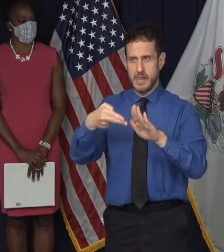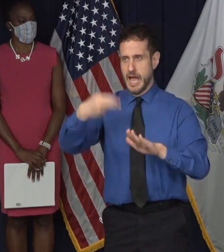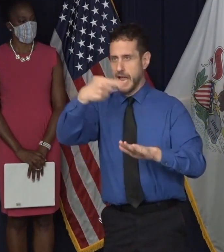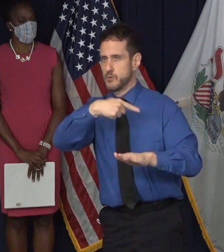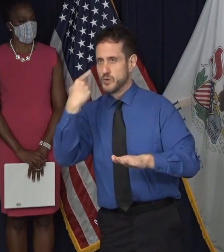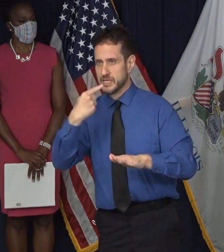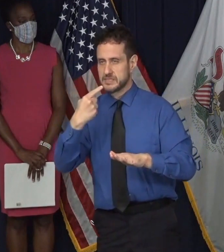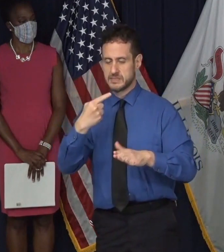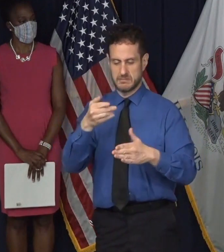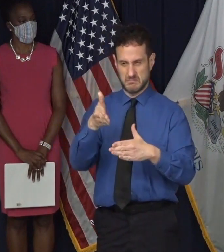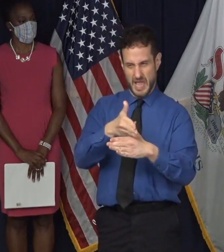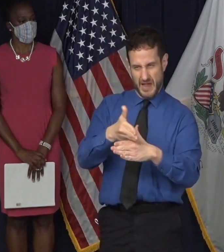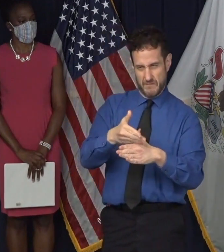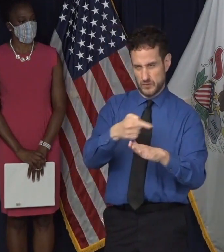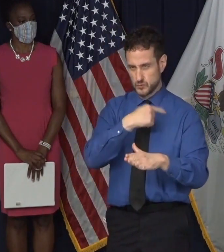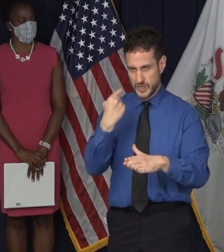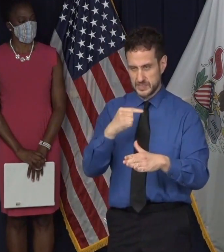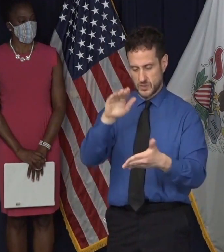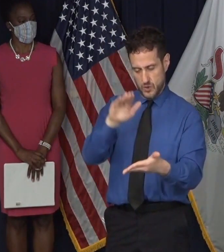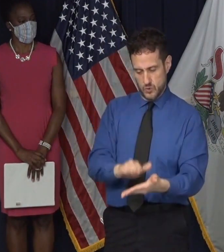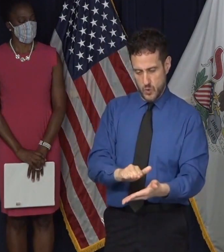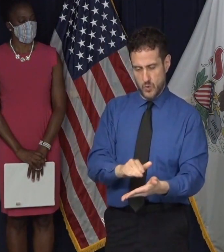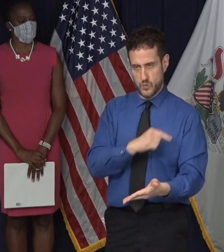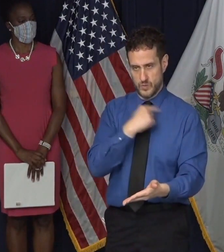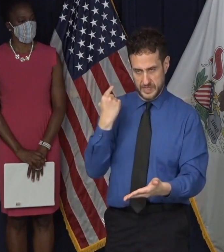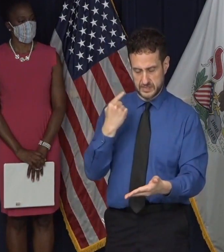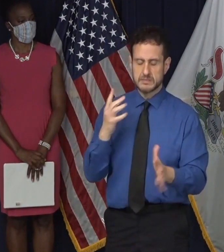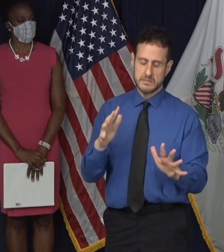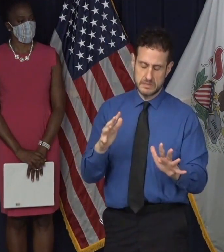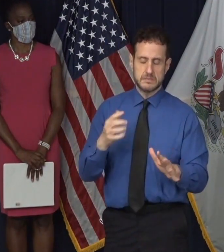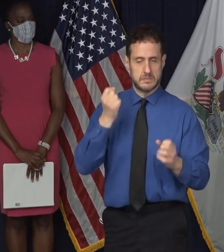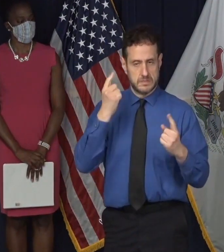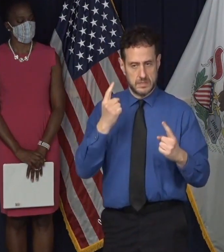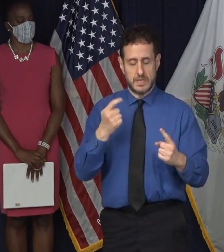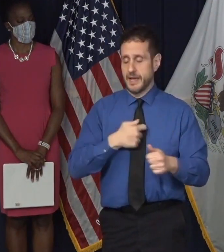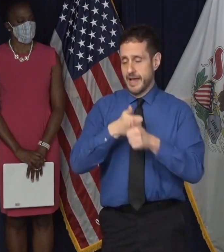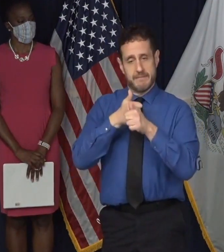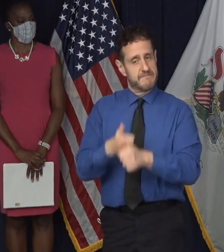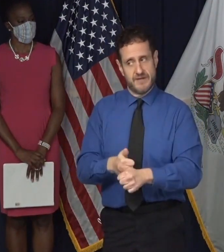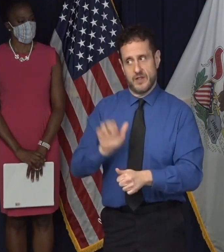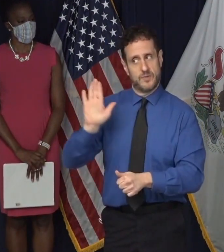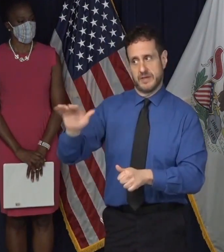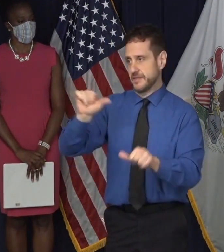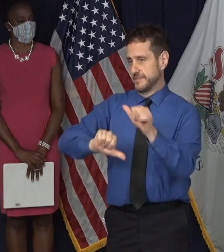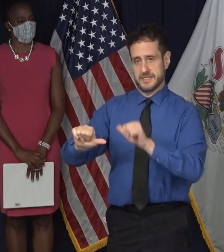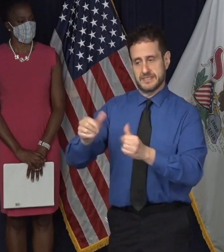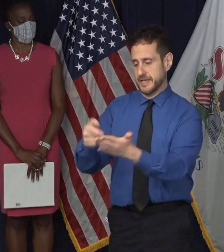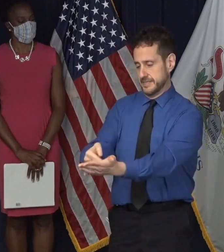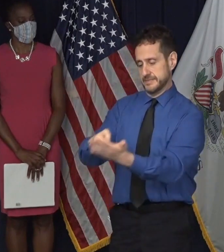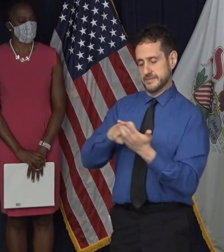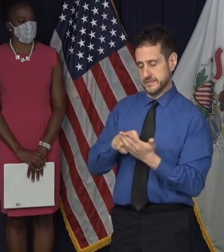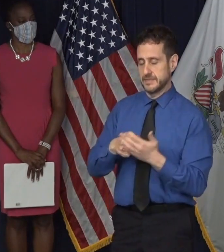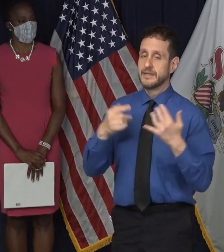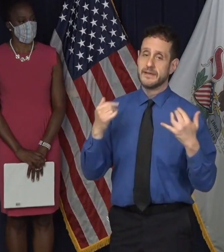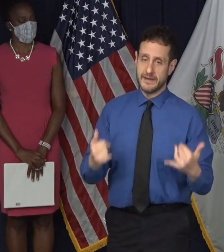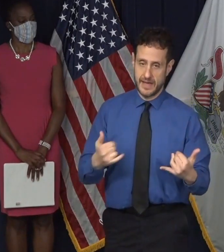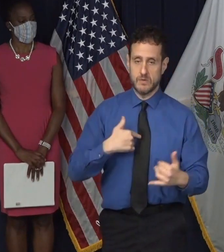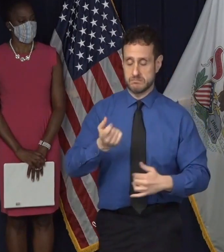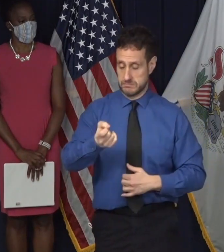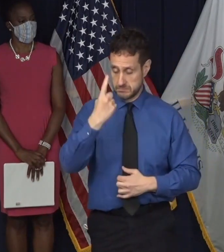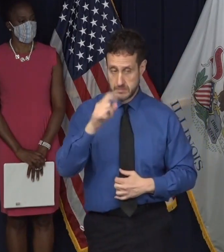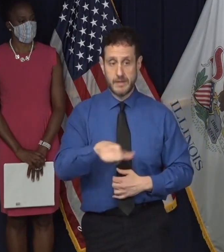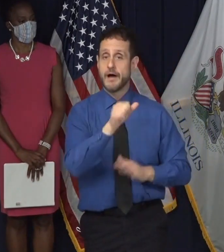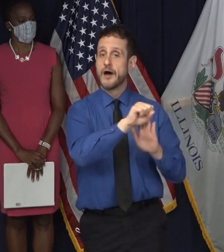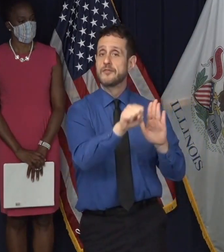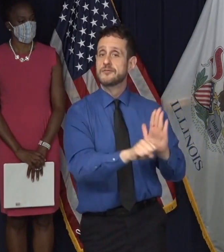or low risk. Um, and I'm simply following the science that's been provided. Now, I understand